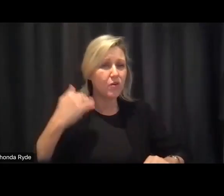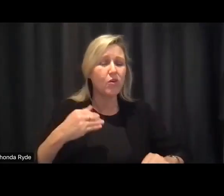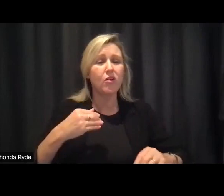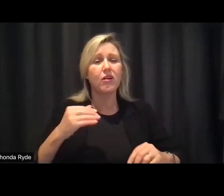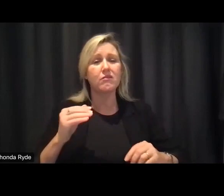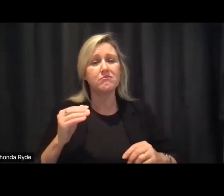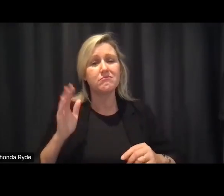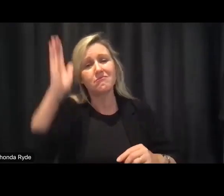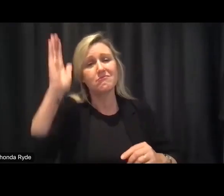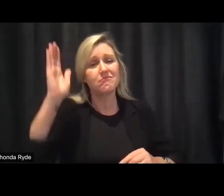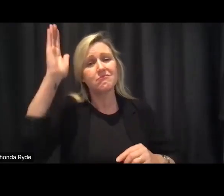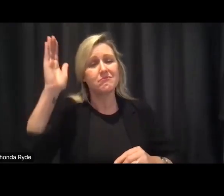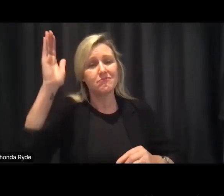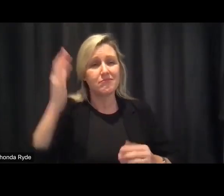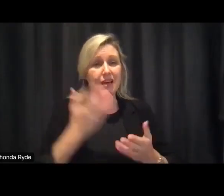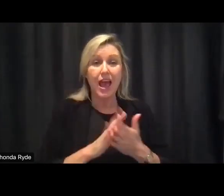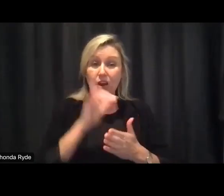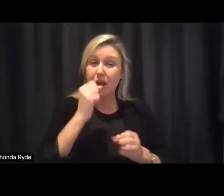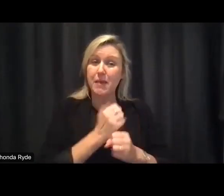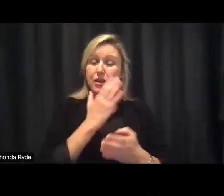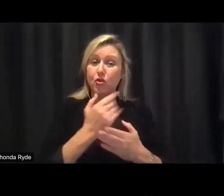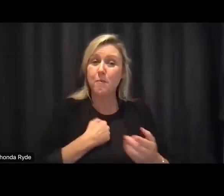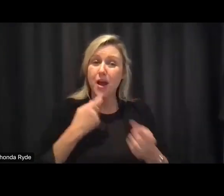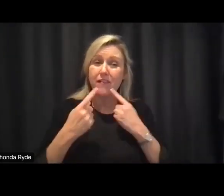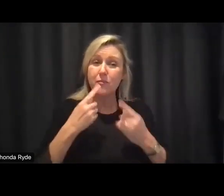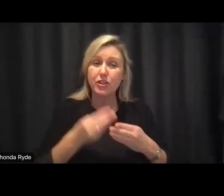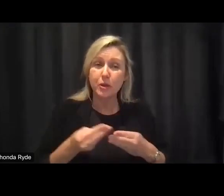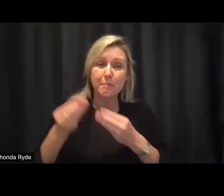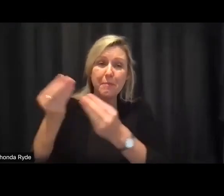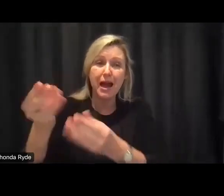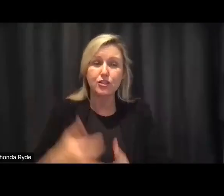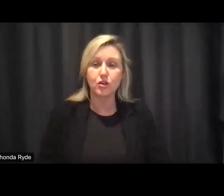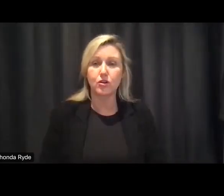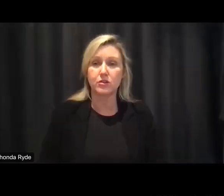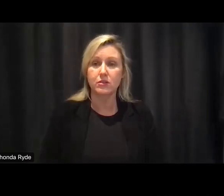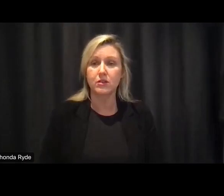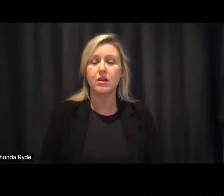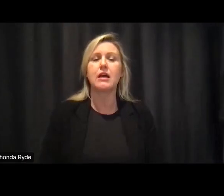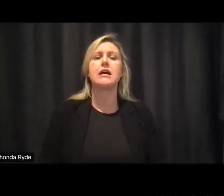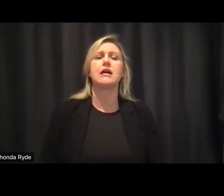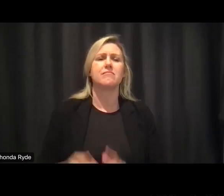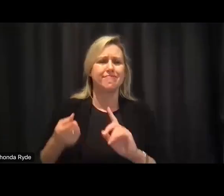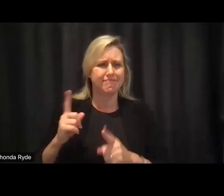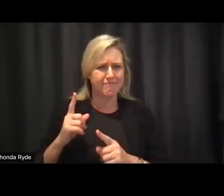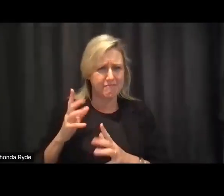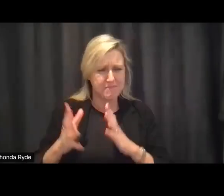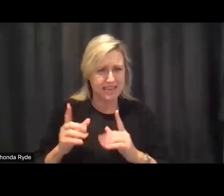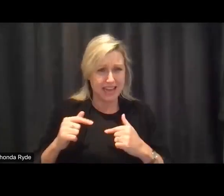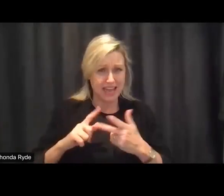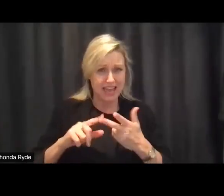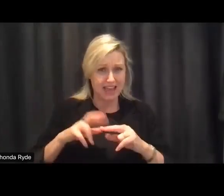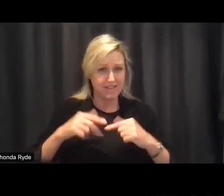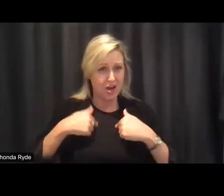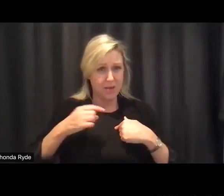that you get that those previous oh how do you how can so if i'm someone who's contributed